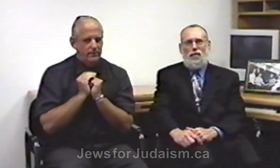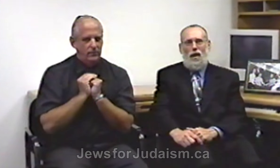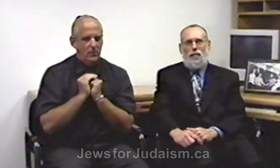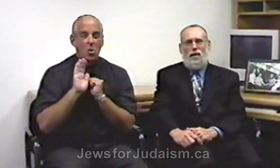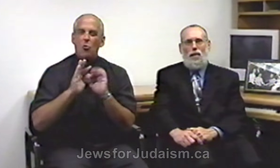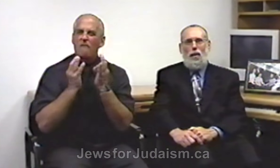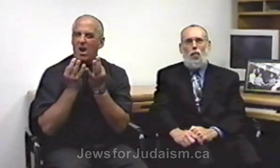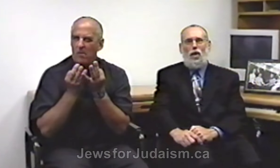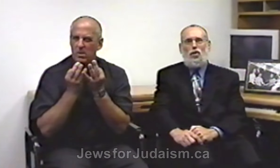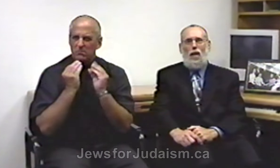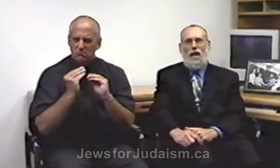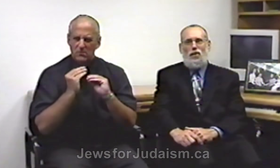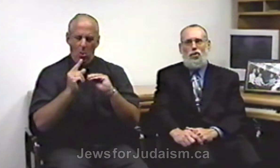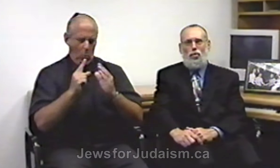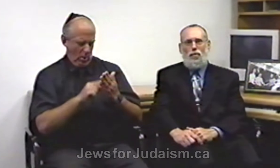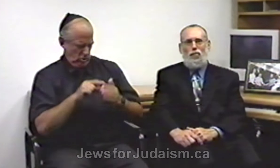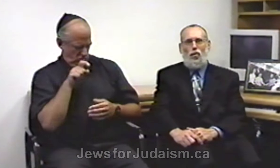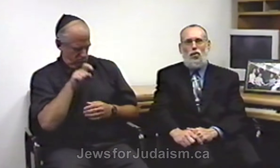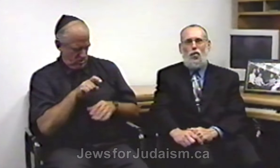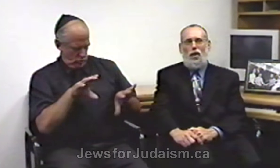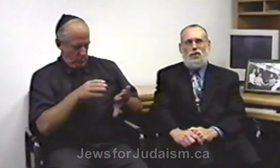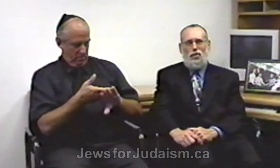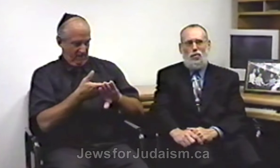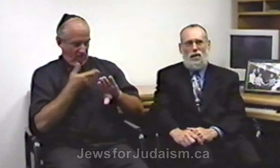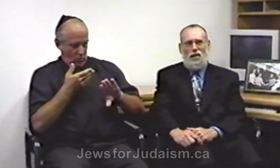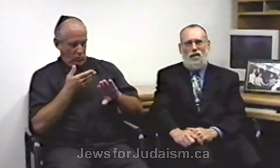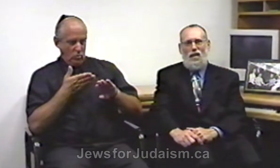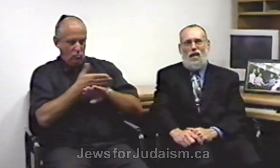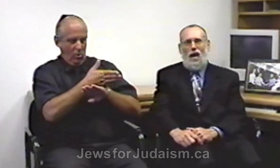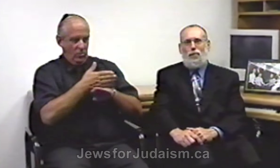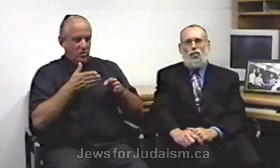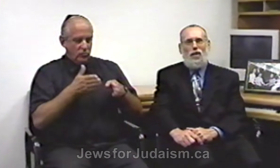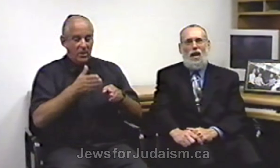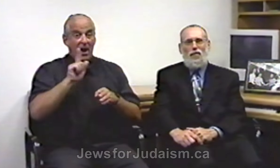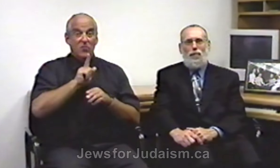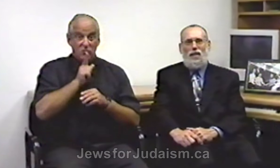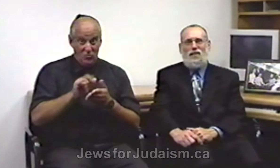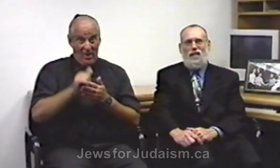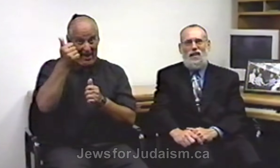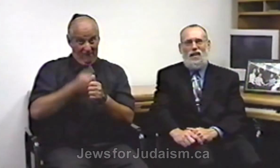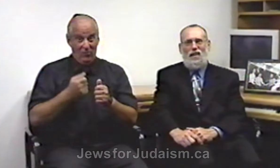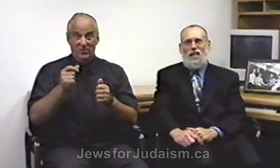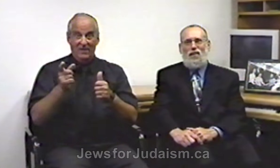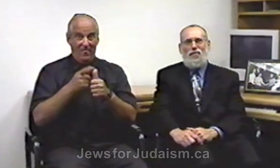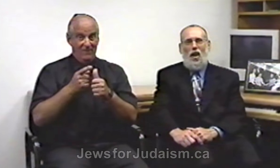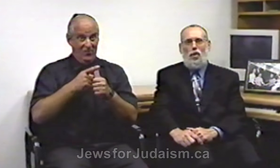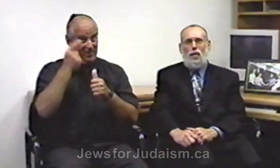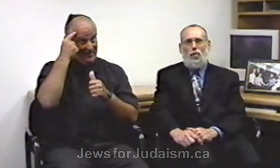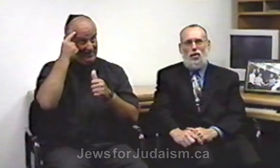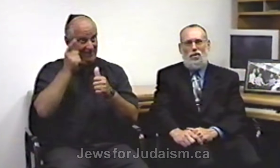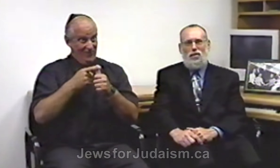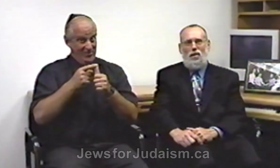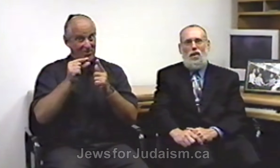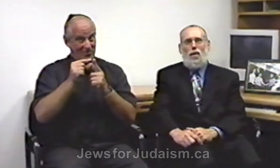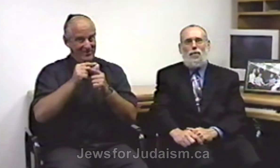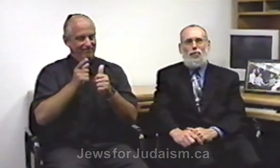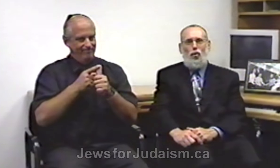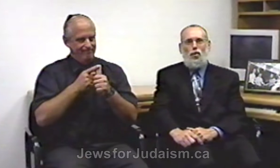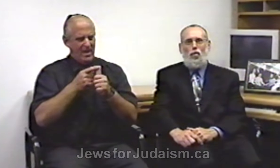family about what you had to do before you crossed the street I'm sure that everybody is thinking the following words before you